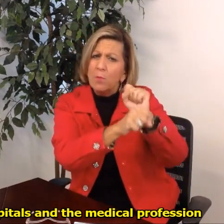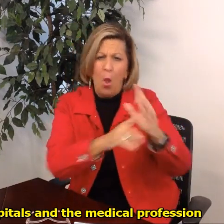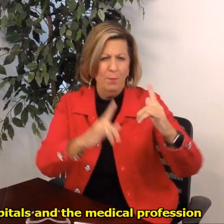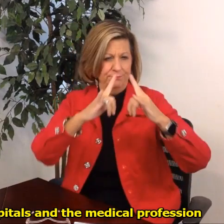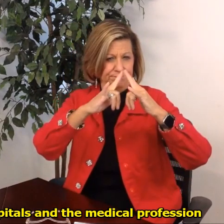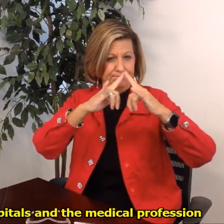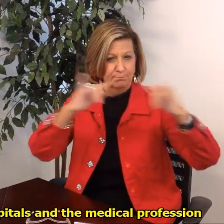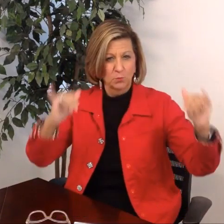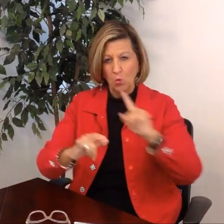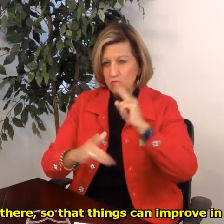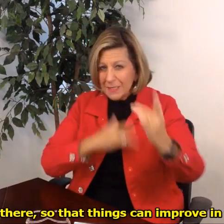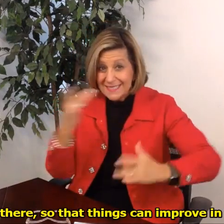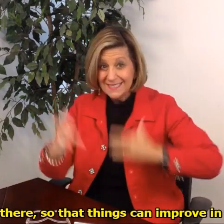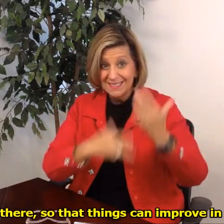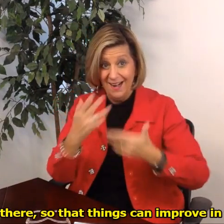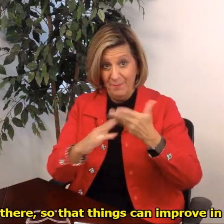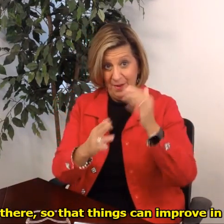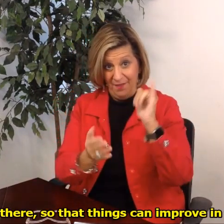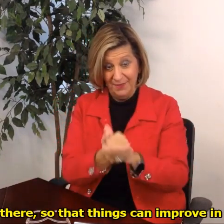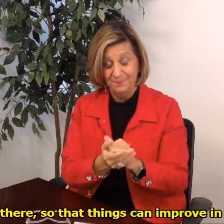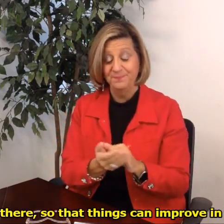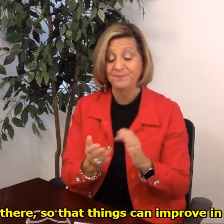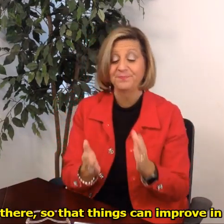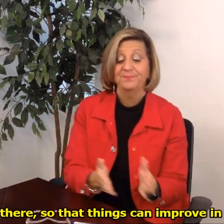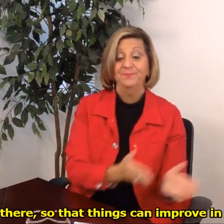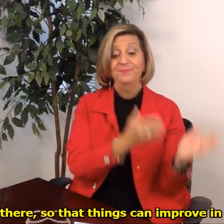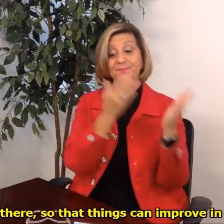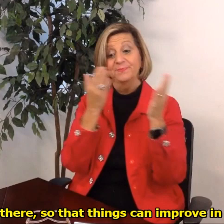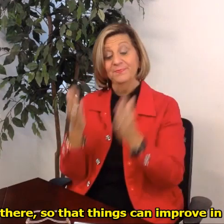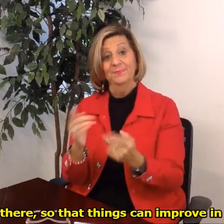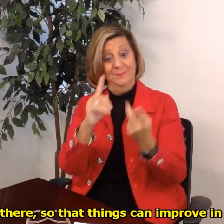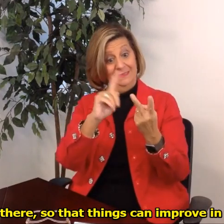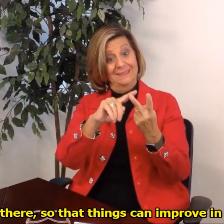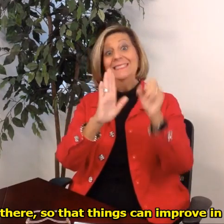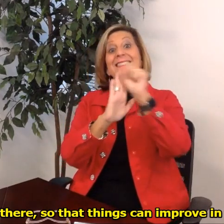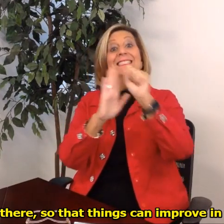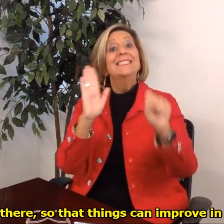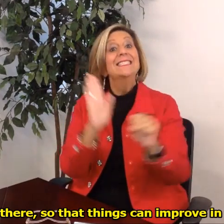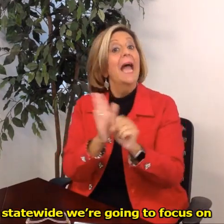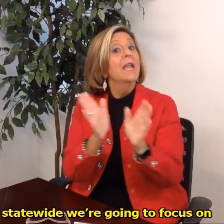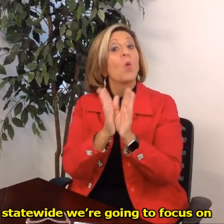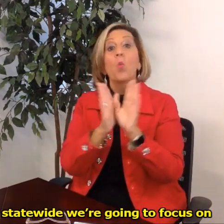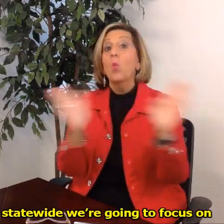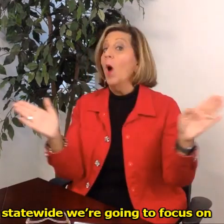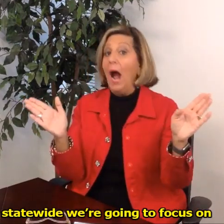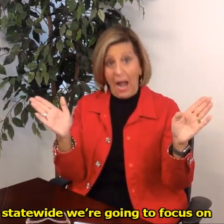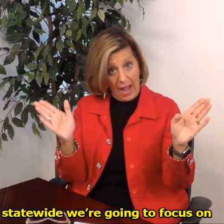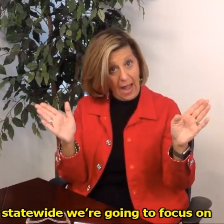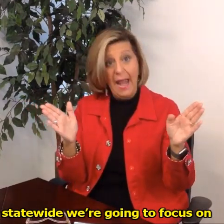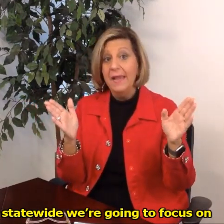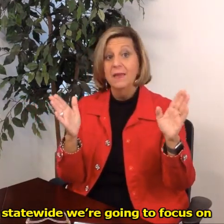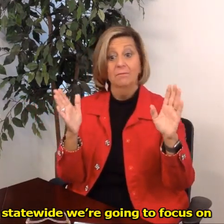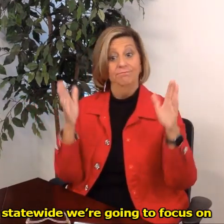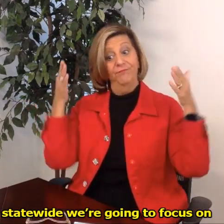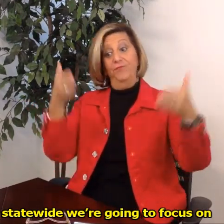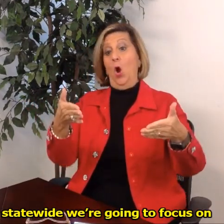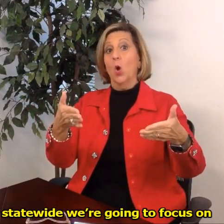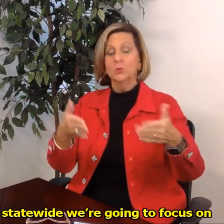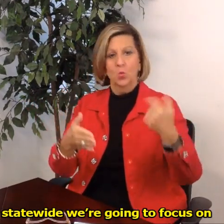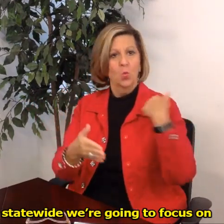profession so and employment there so that things can improve in that city next statewide we're going